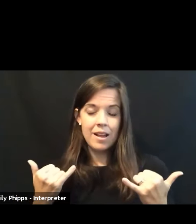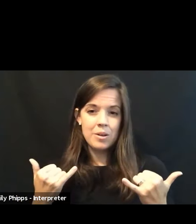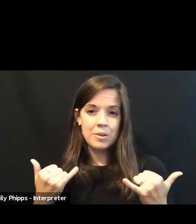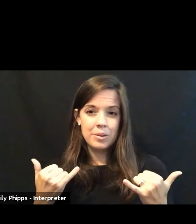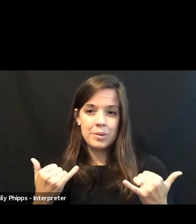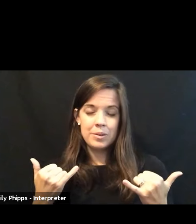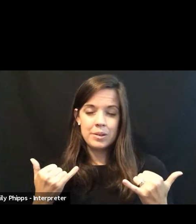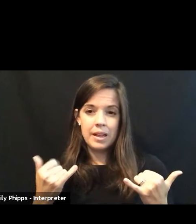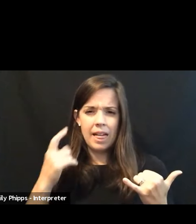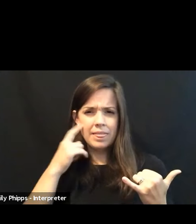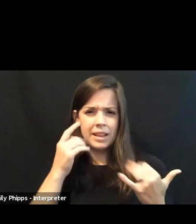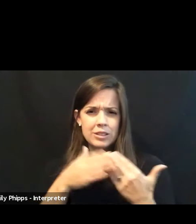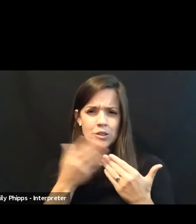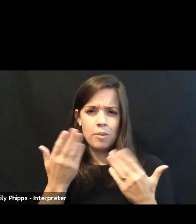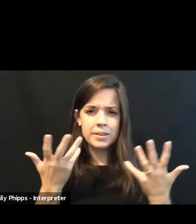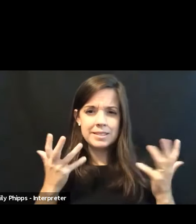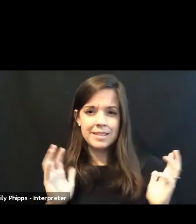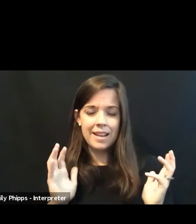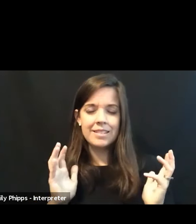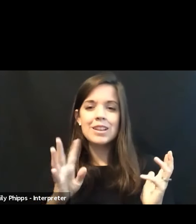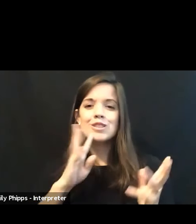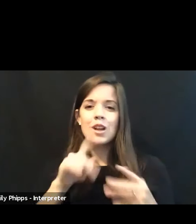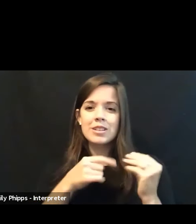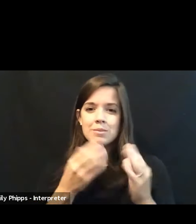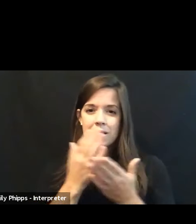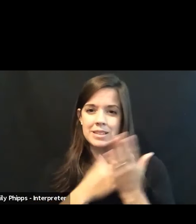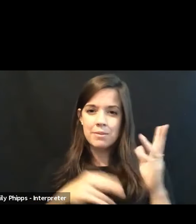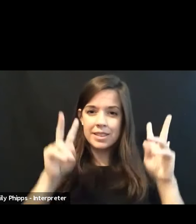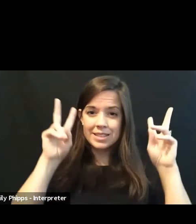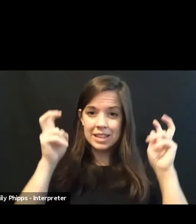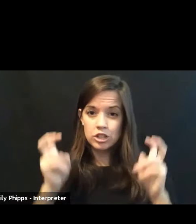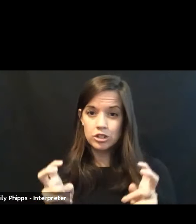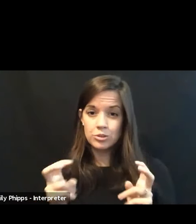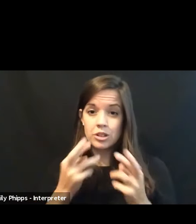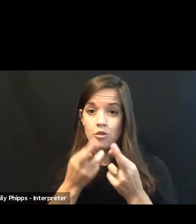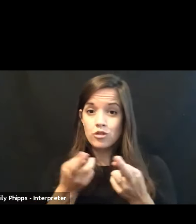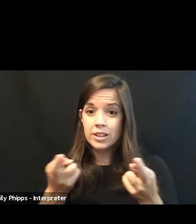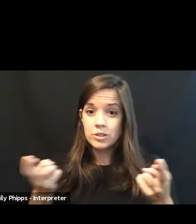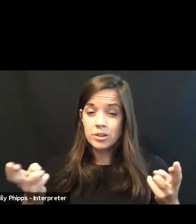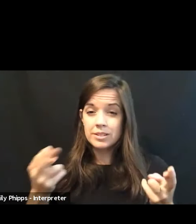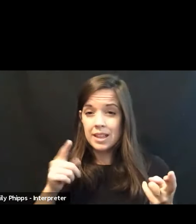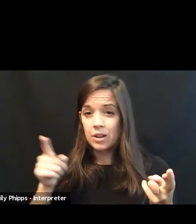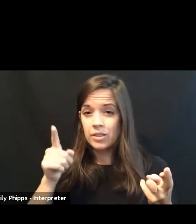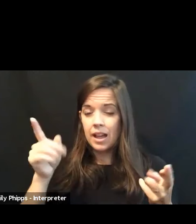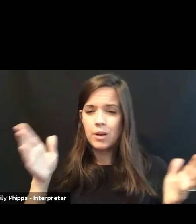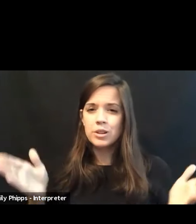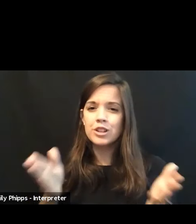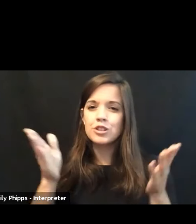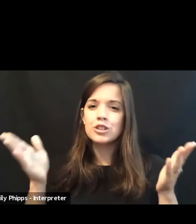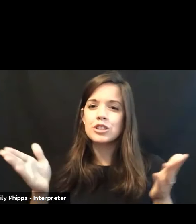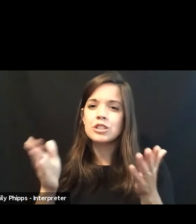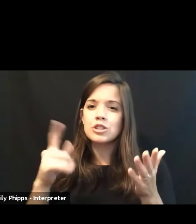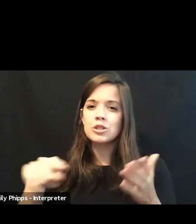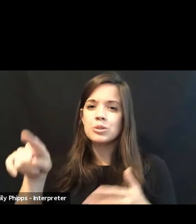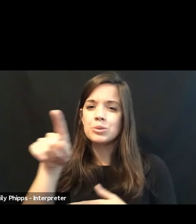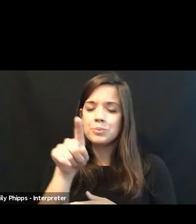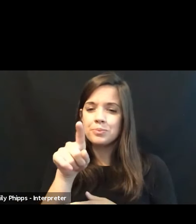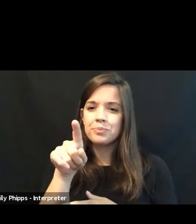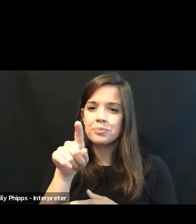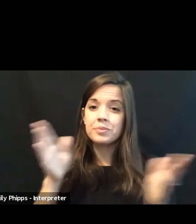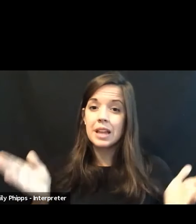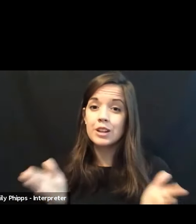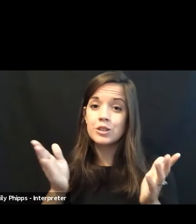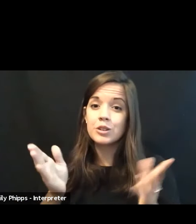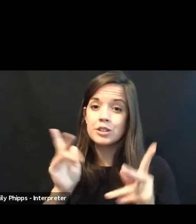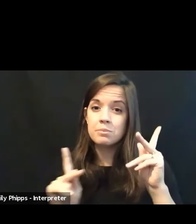it's almost done that addresses some of these issues, but the resources that are out there, I would encourage you, encourage people